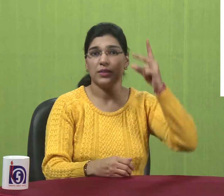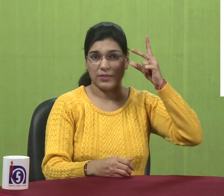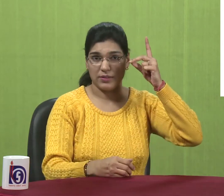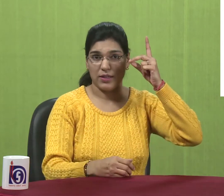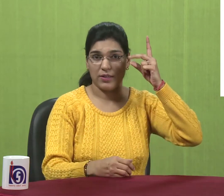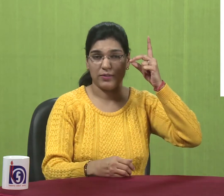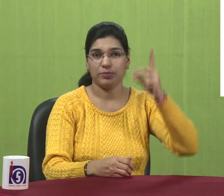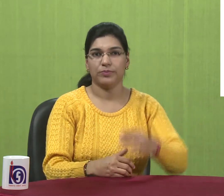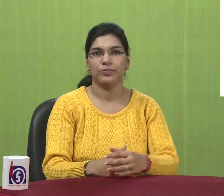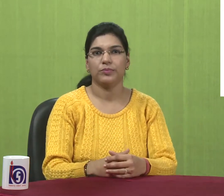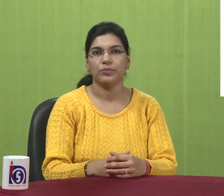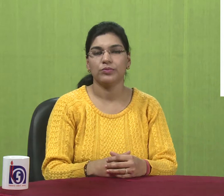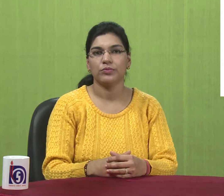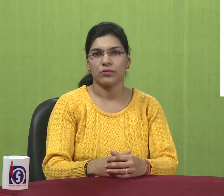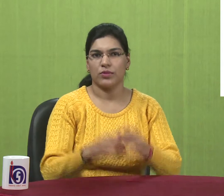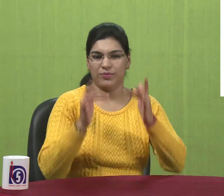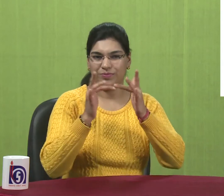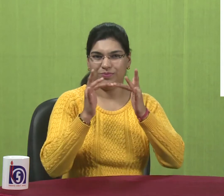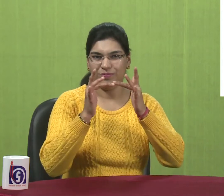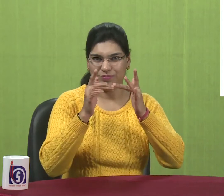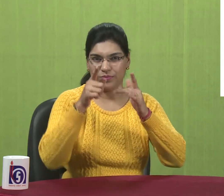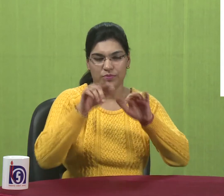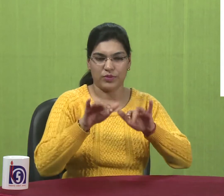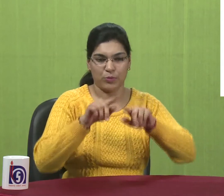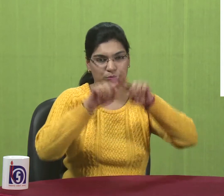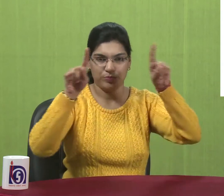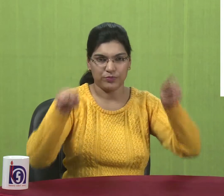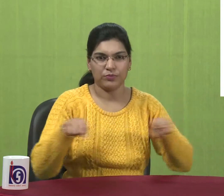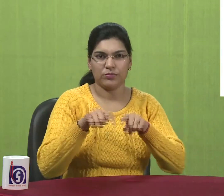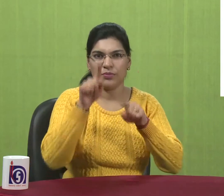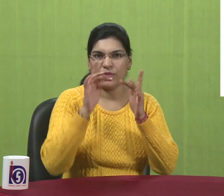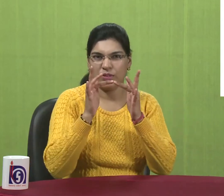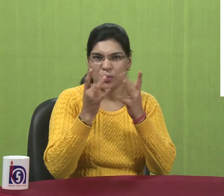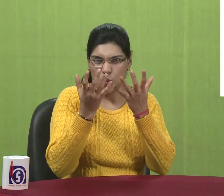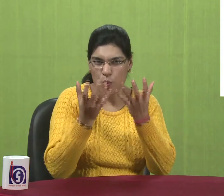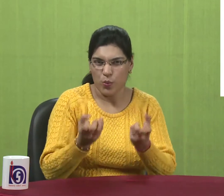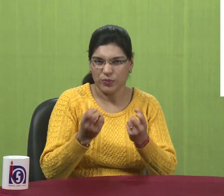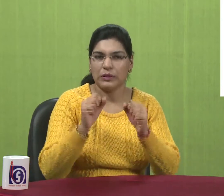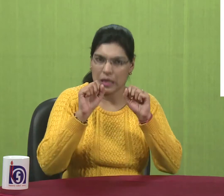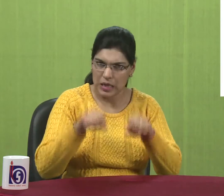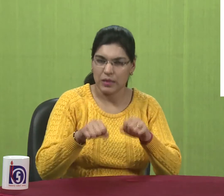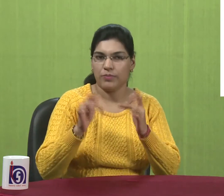And second you can use network and internet connections